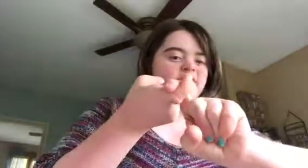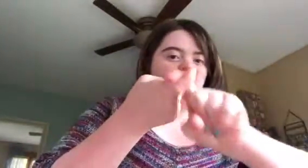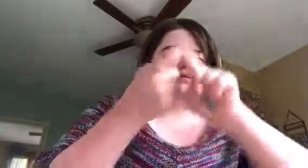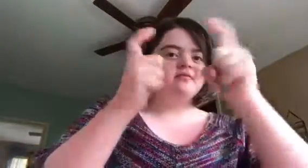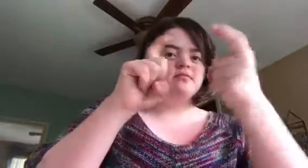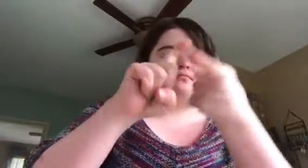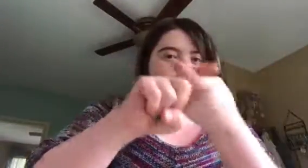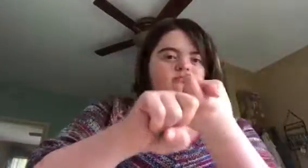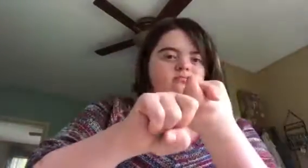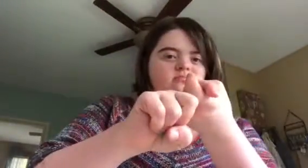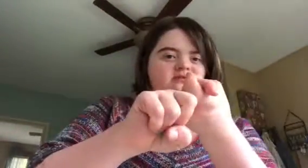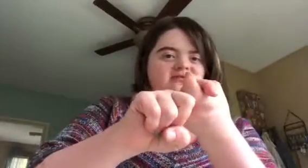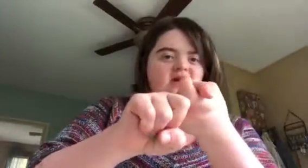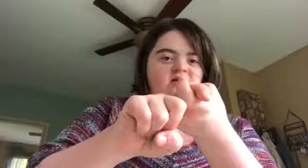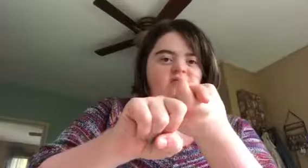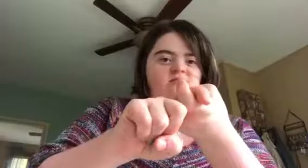1st and 2nd?